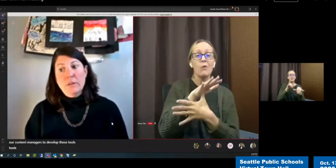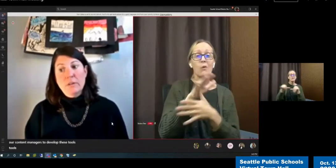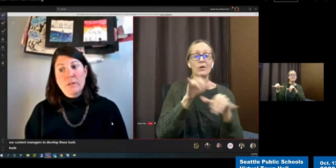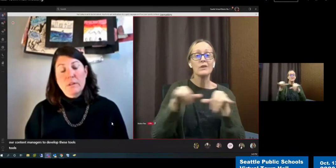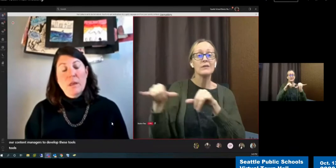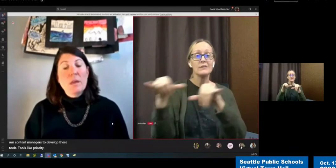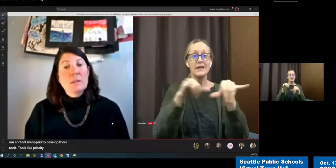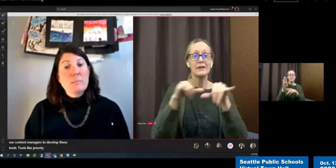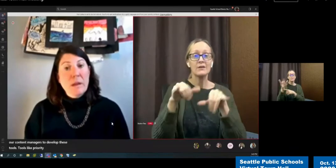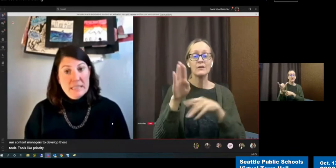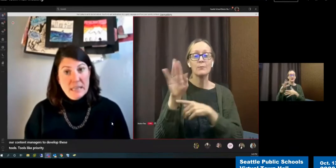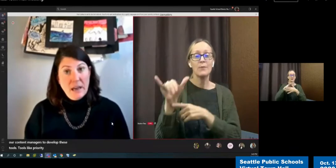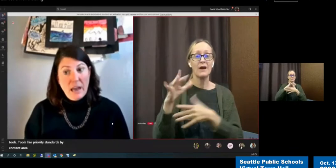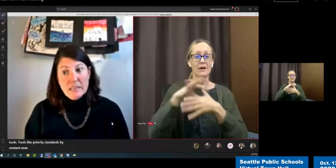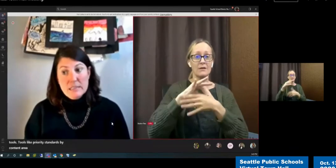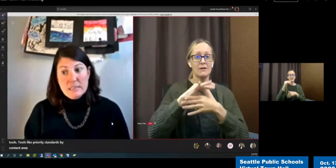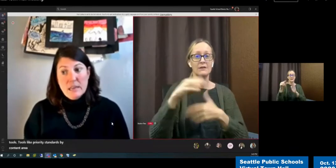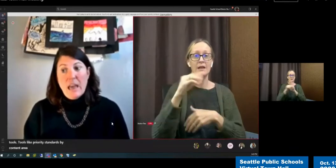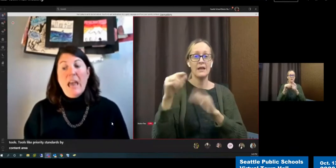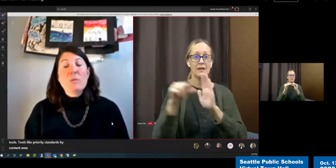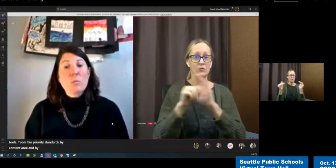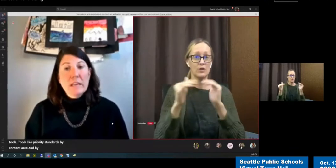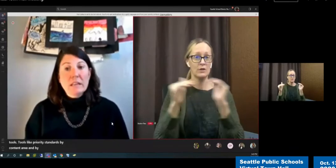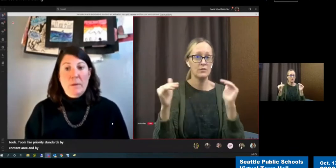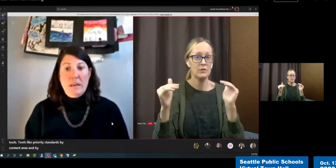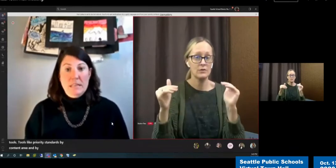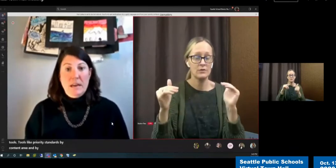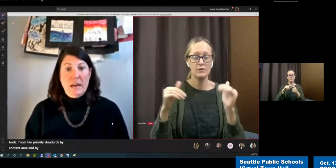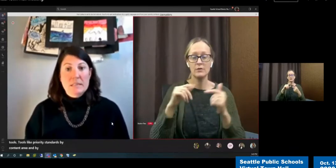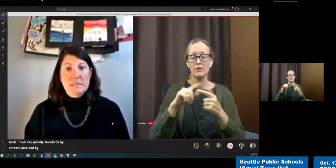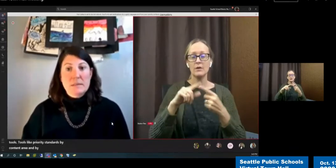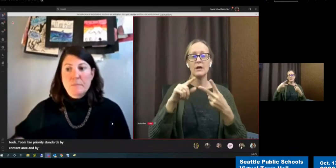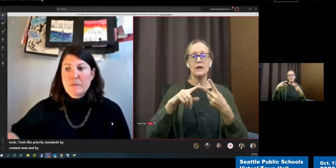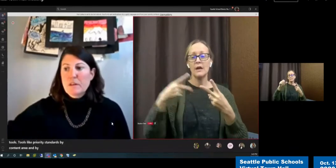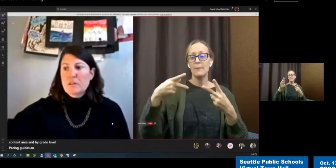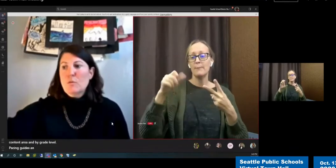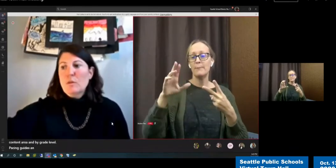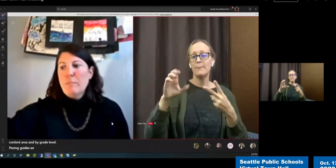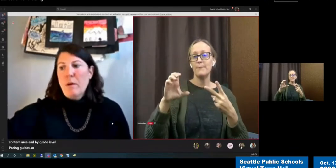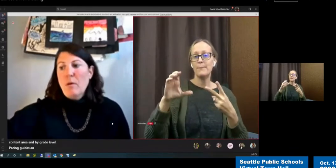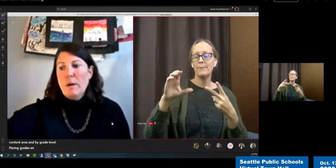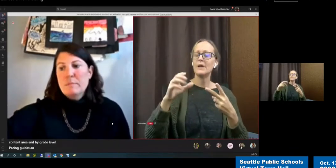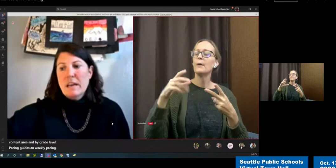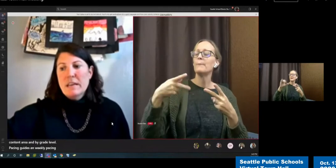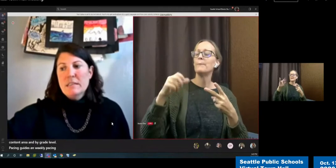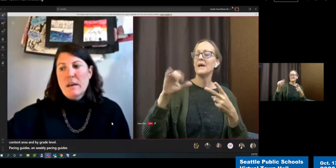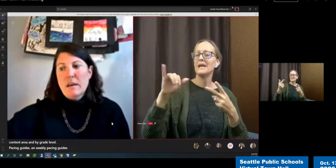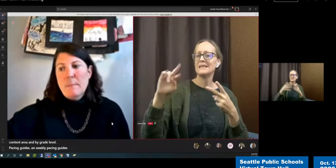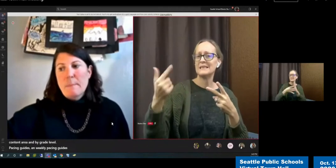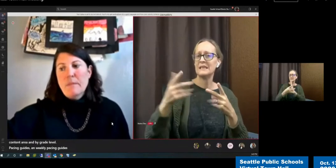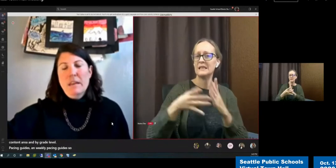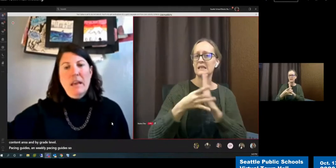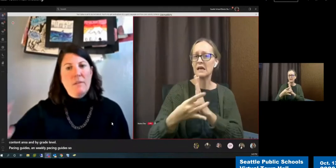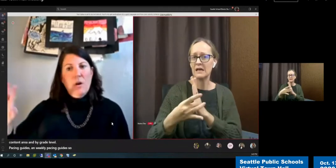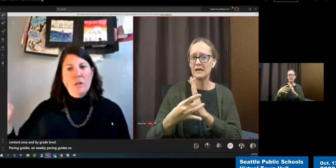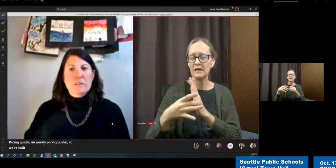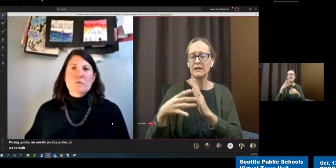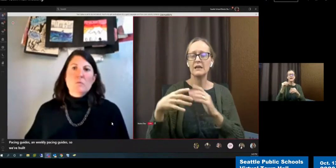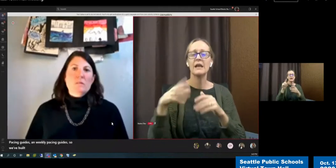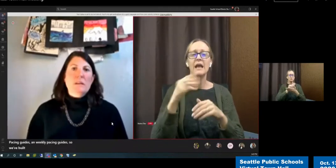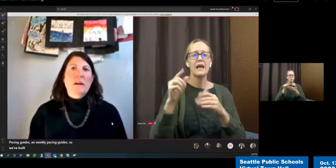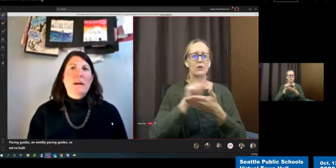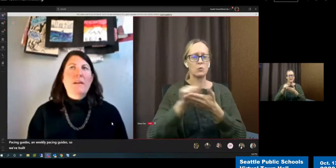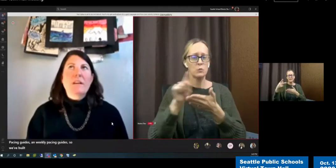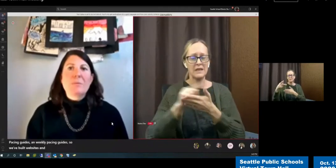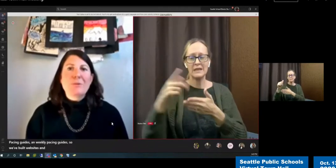level, pacing guides, and weekly pacing guides. So, we've built websites and have all of these